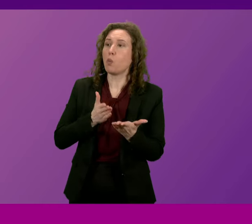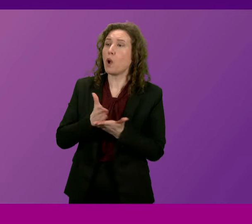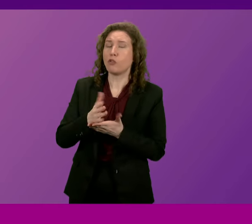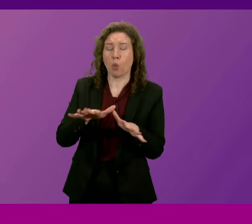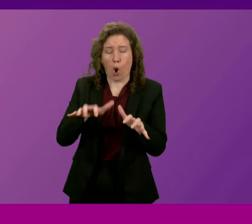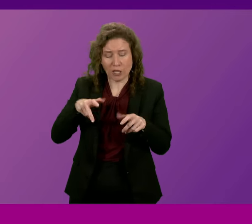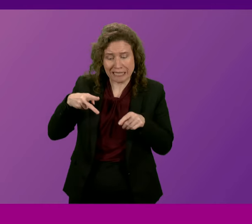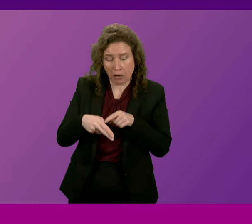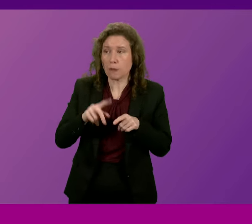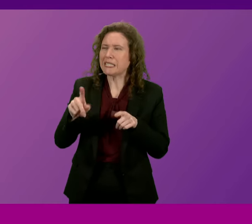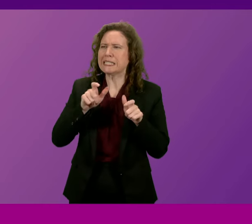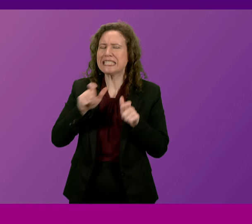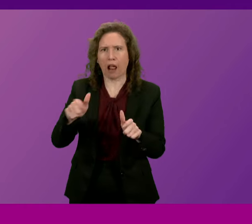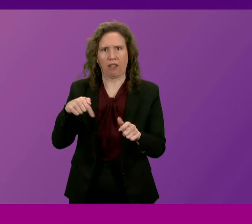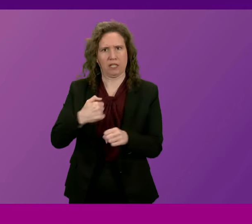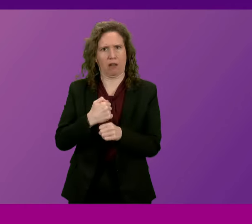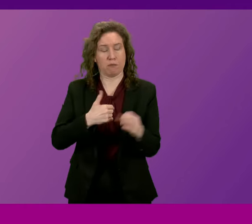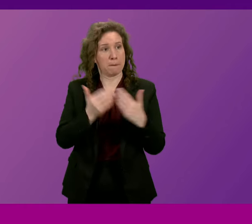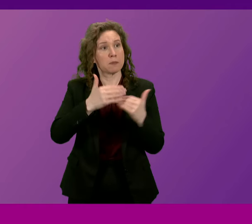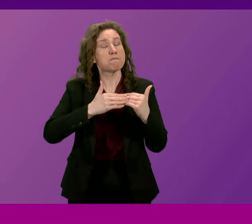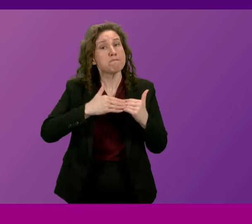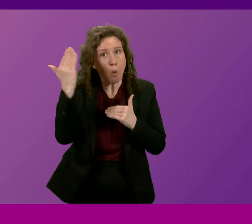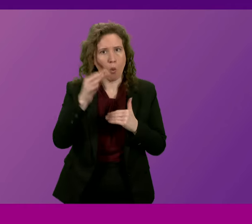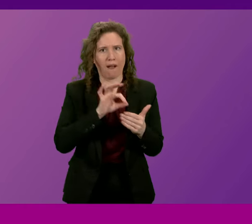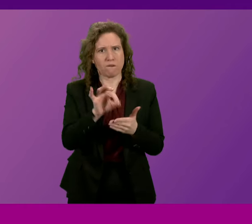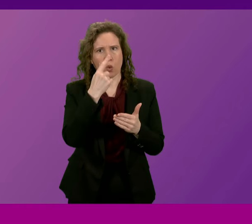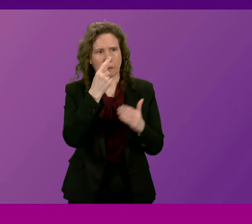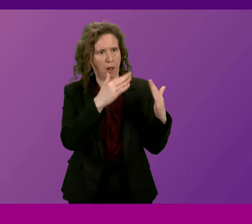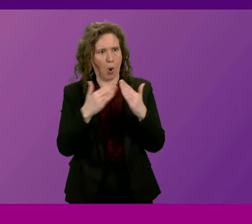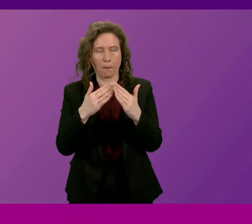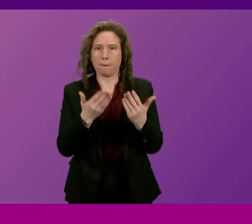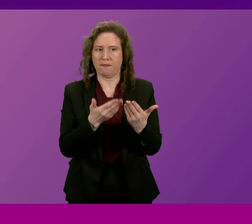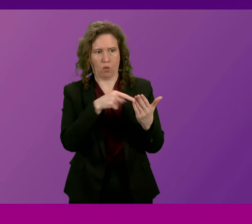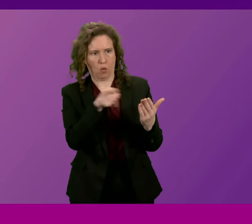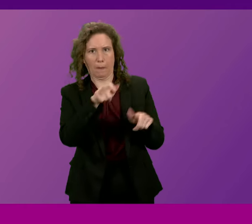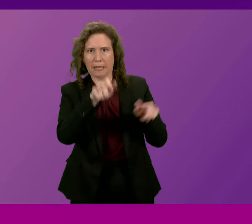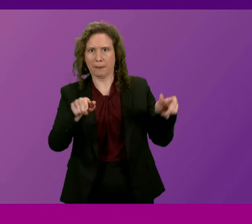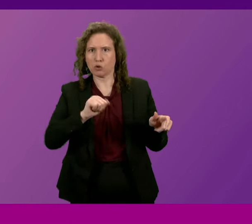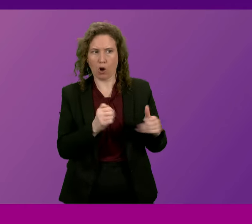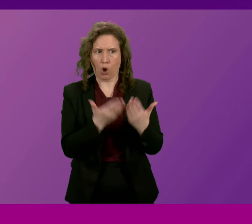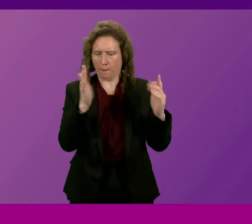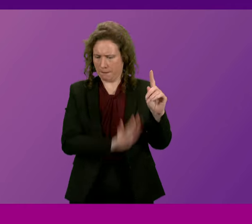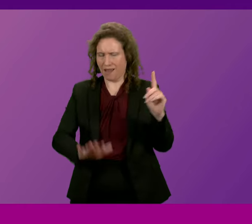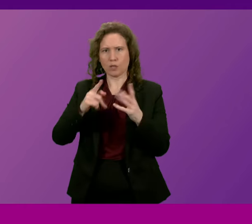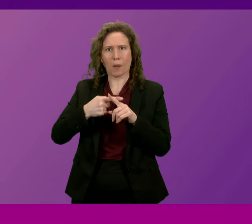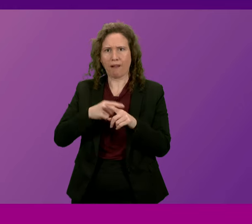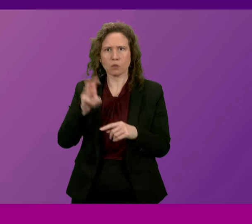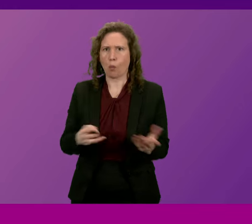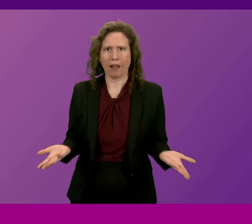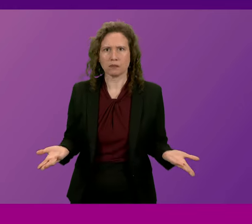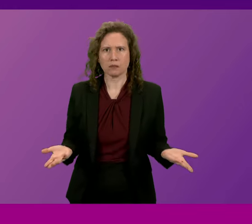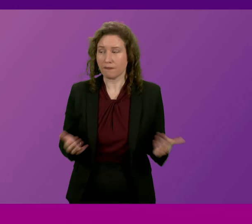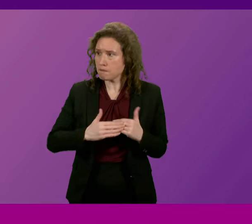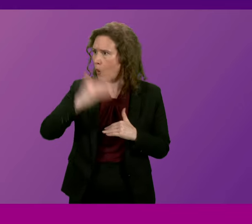this government has built more affordable houses per head of population than in England and in Wales,